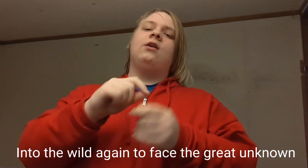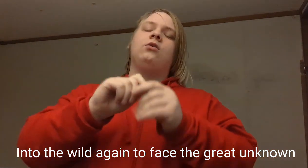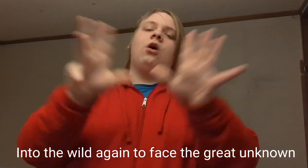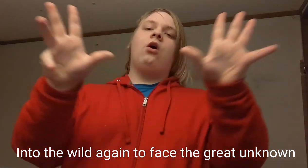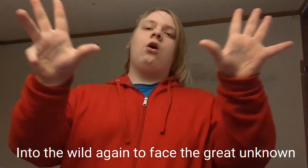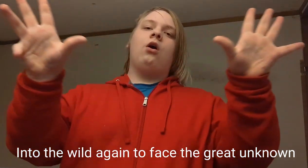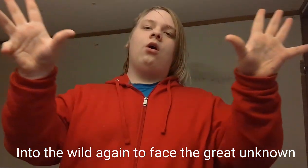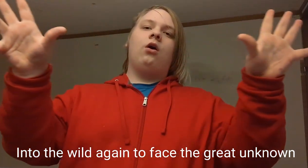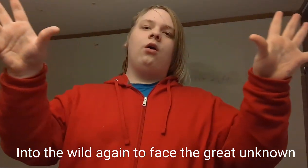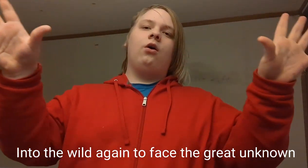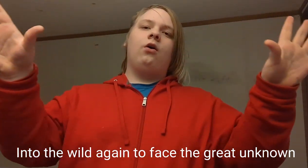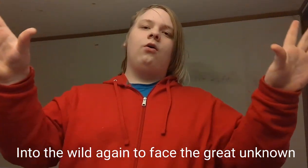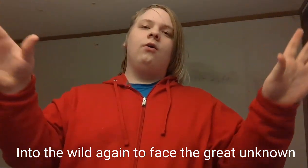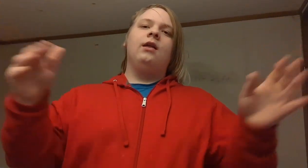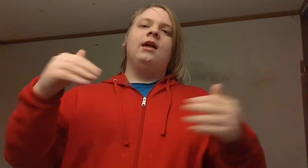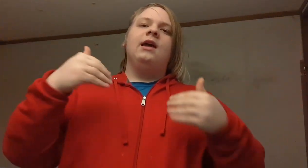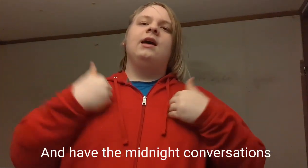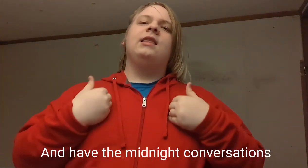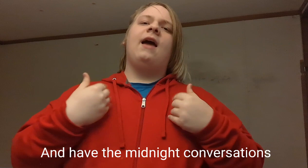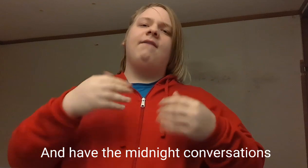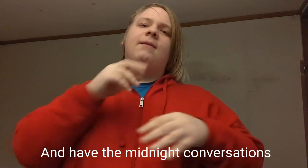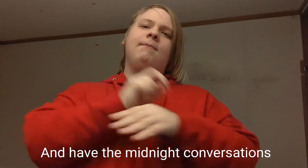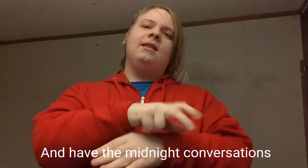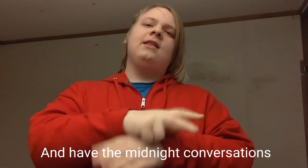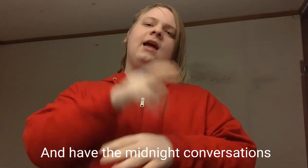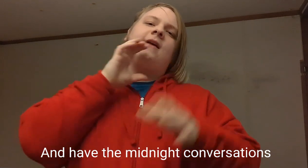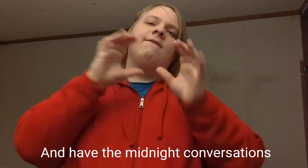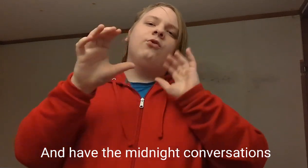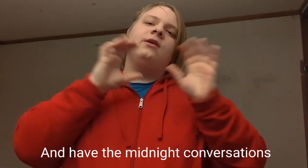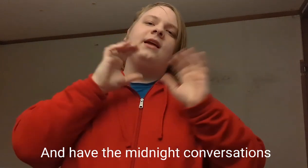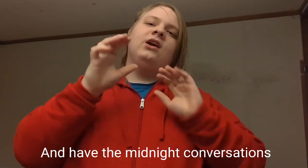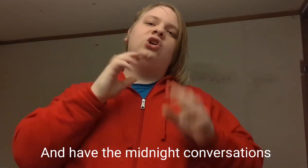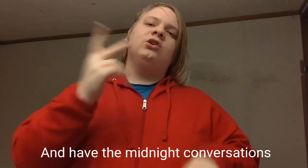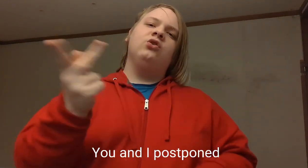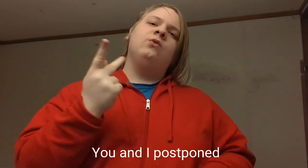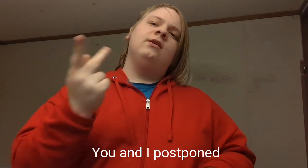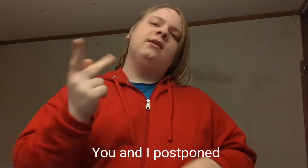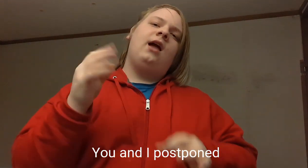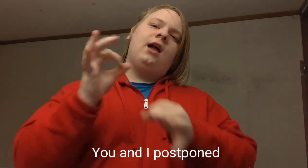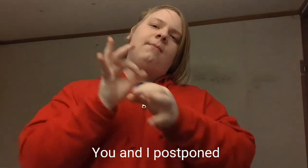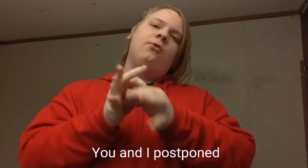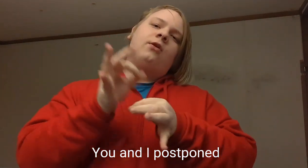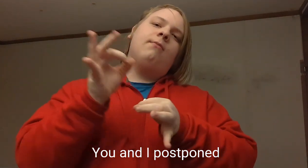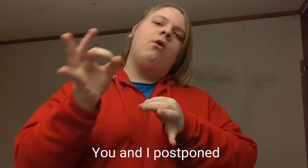And have the midnight conversations you and I postponed